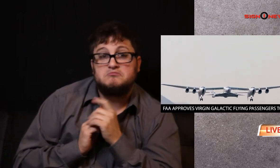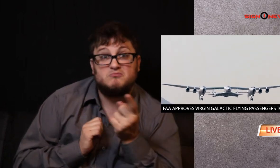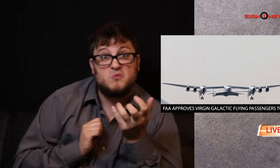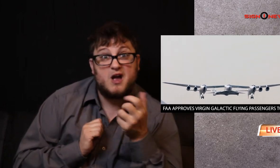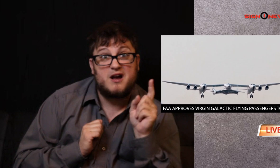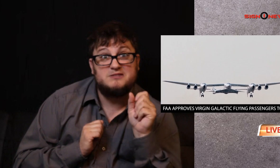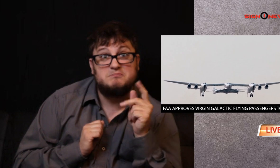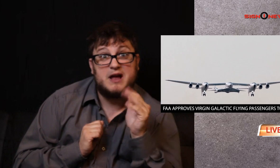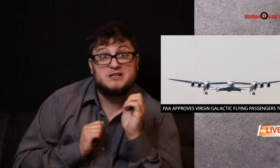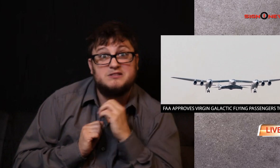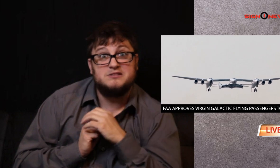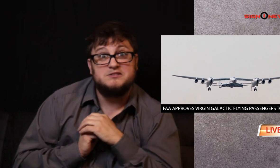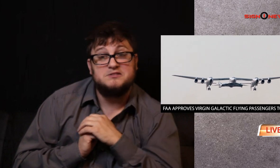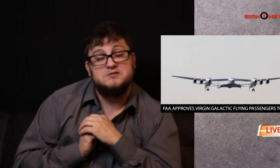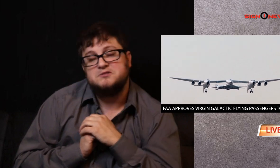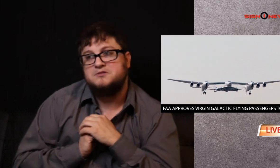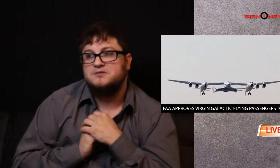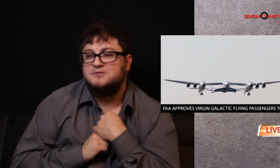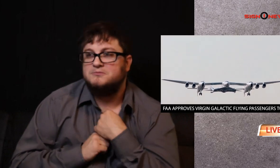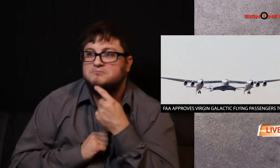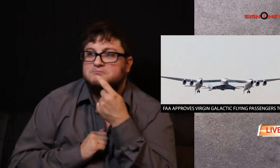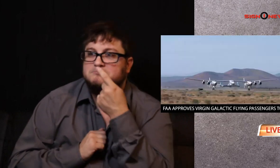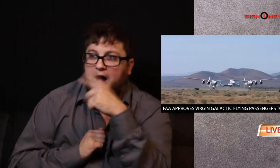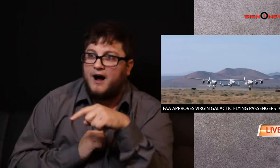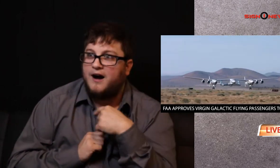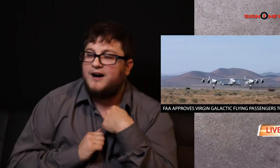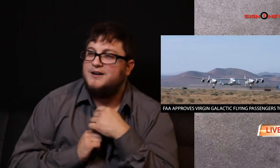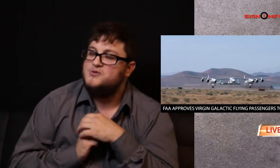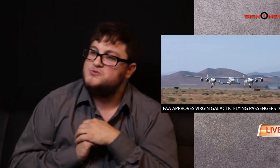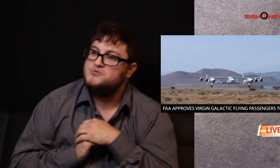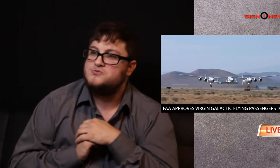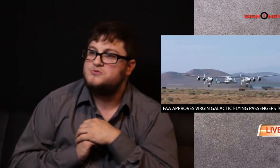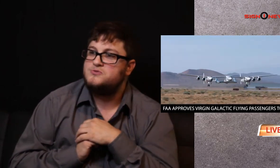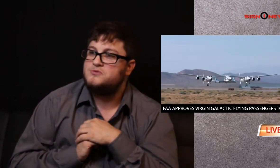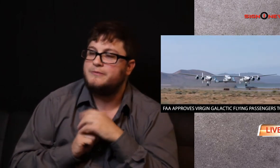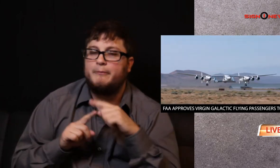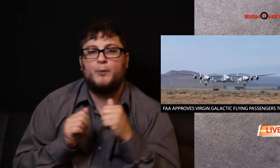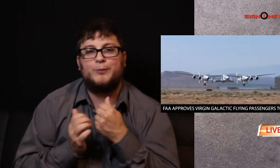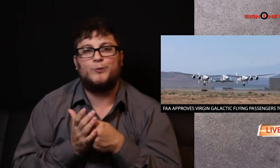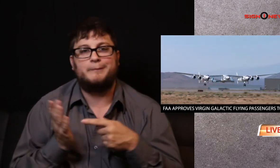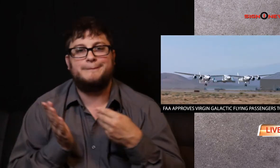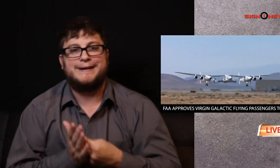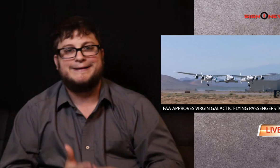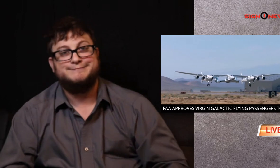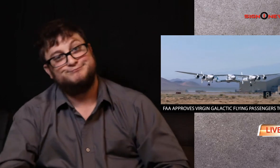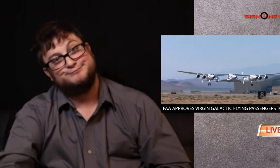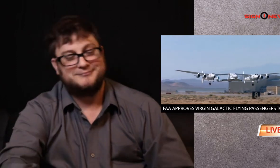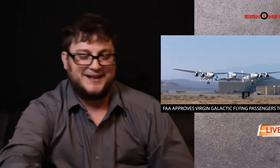Do you want to go to space? Do I wouldn't mind. But with what money?